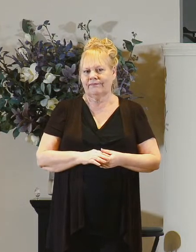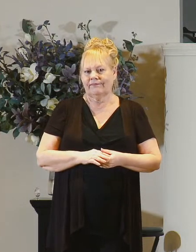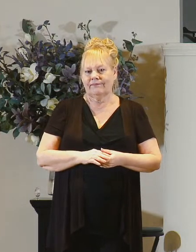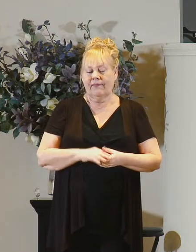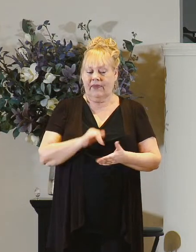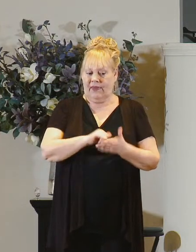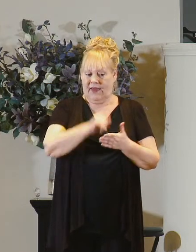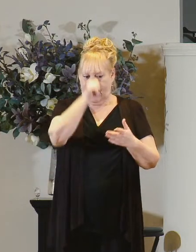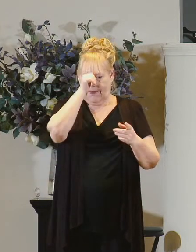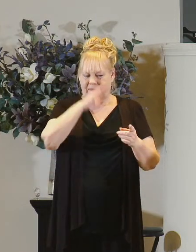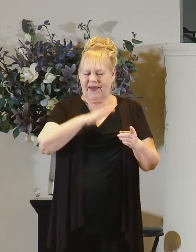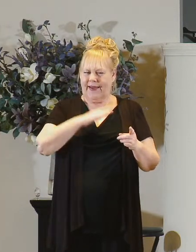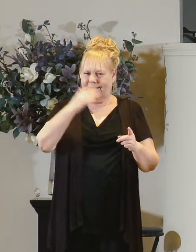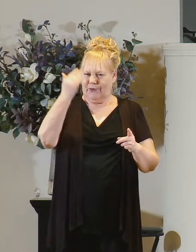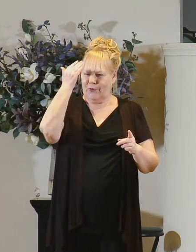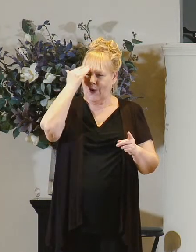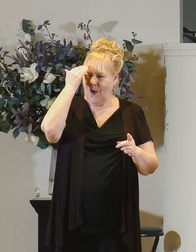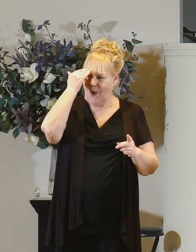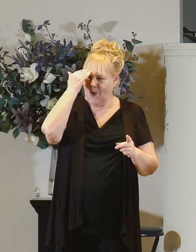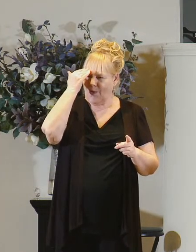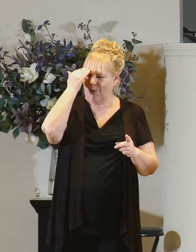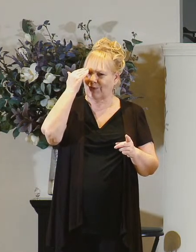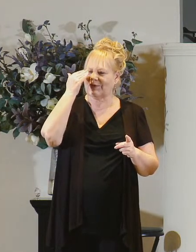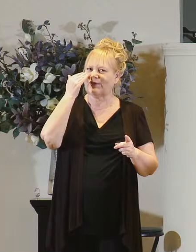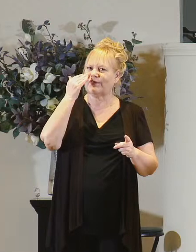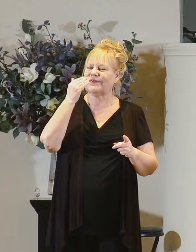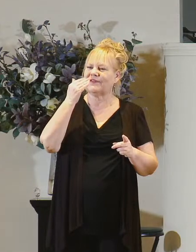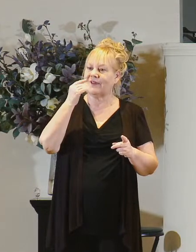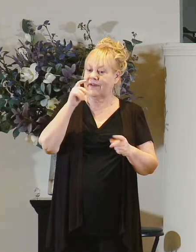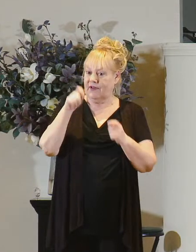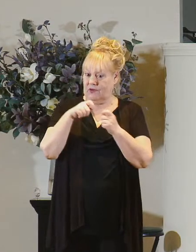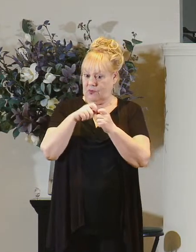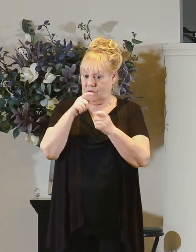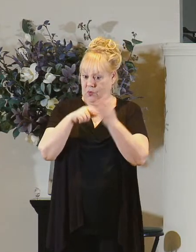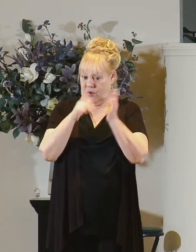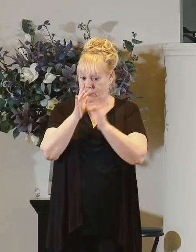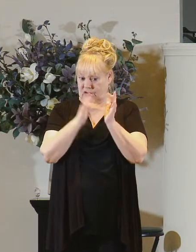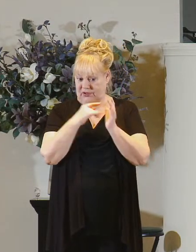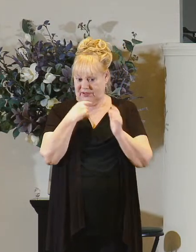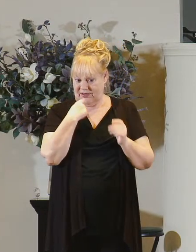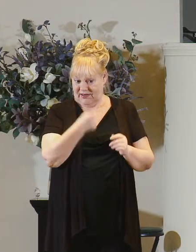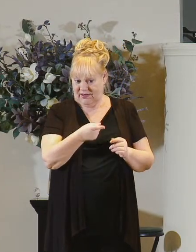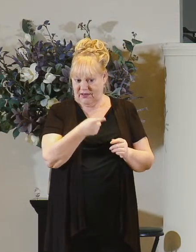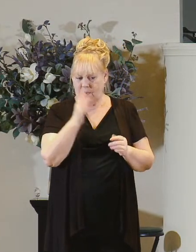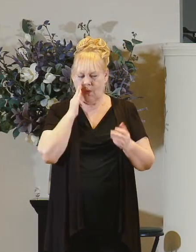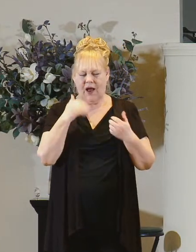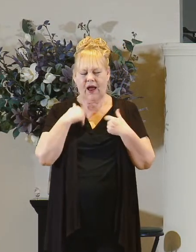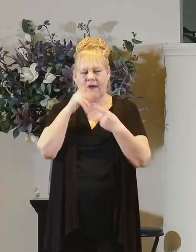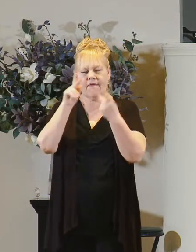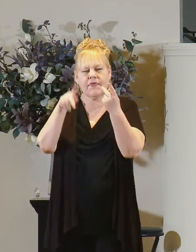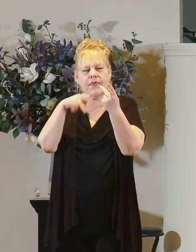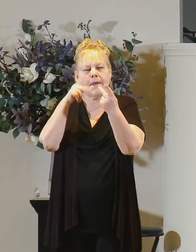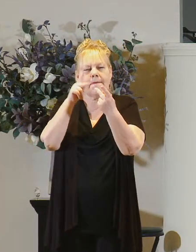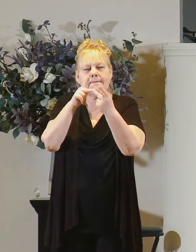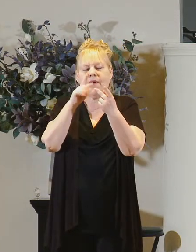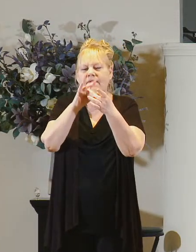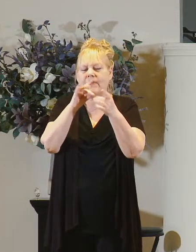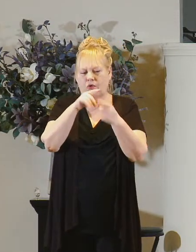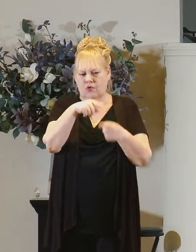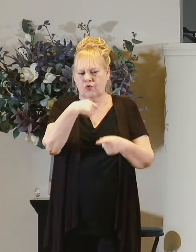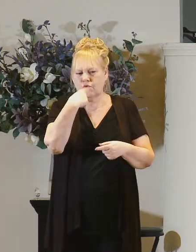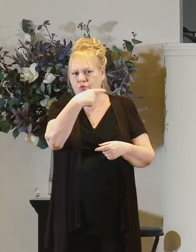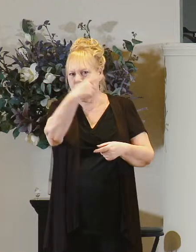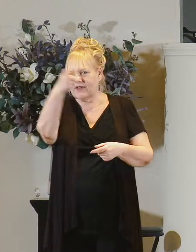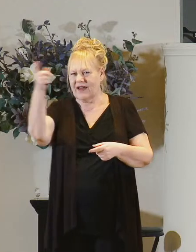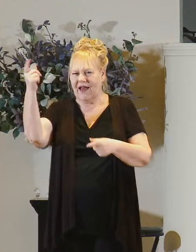this guy does if he will do exactly what jesus tells him to do he's going to have the perfect message jesus says you go and